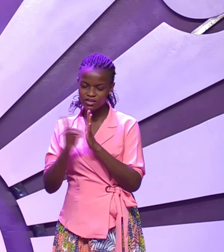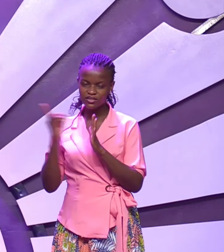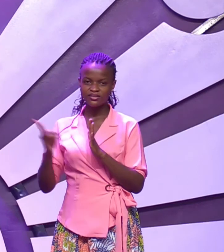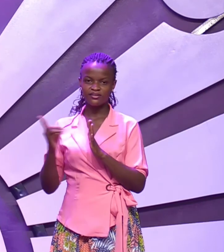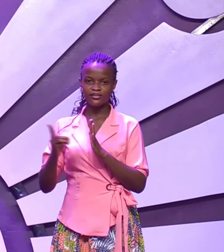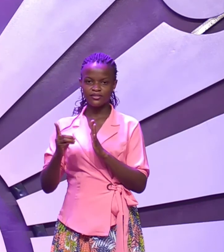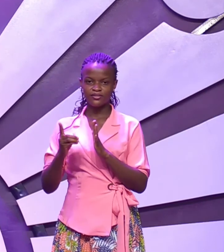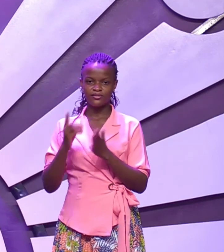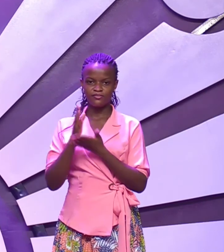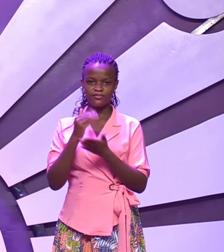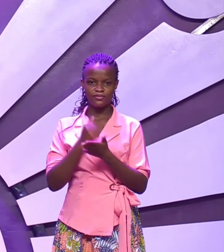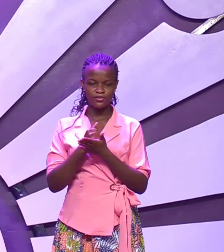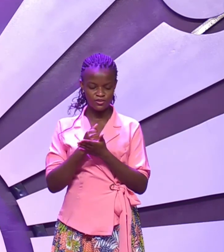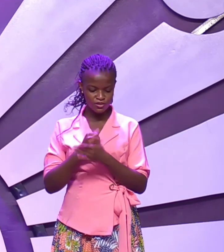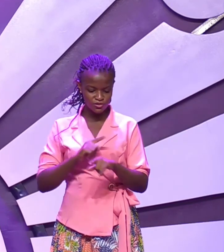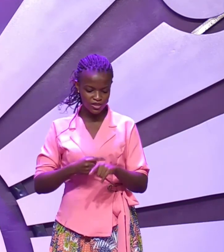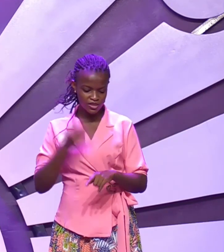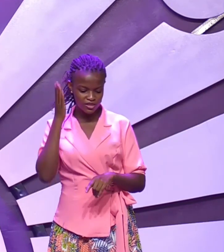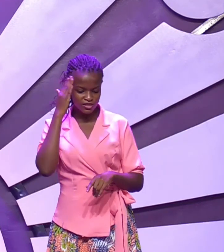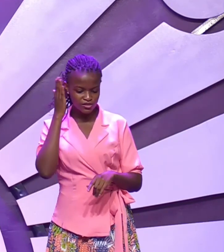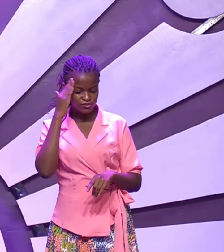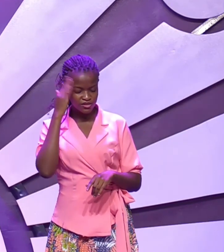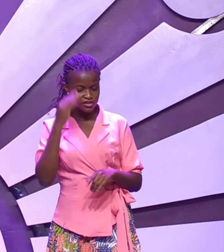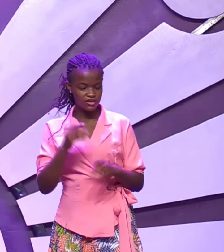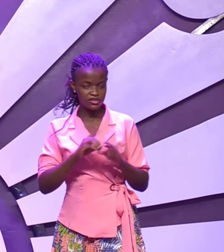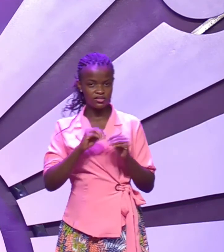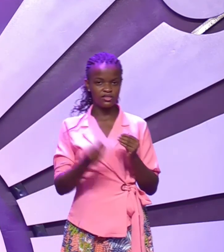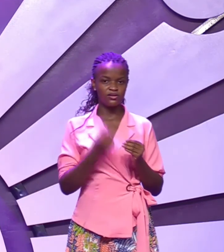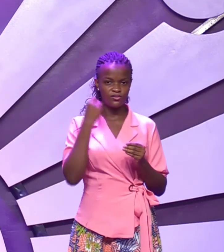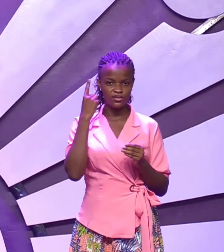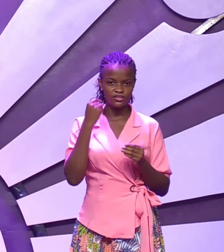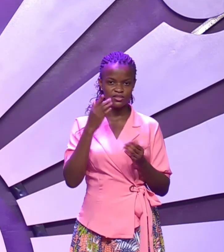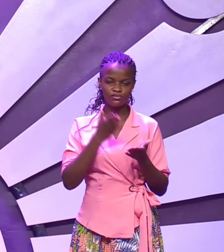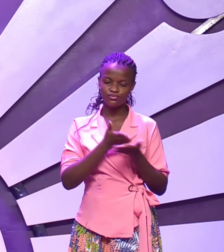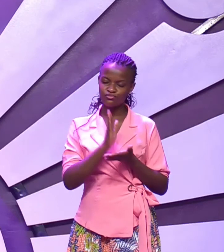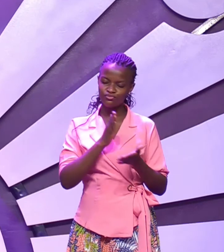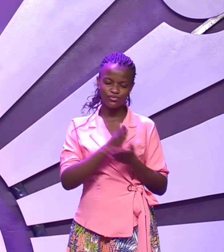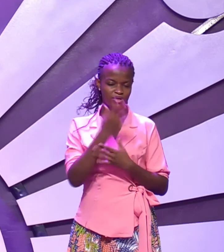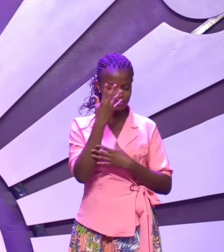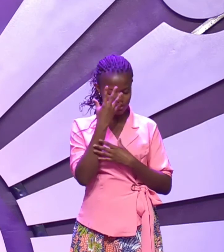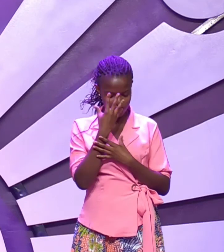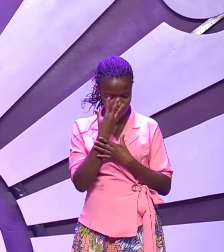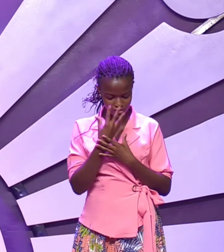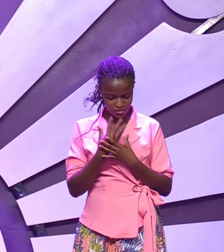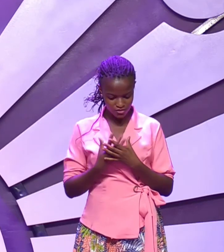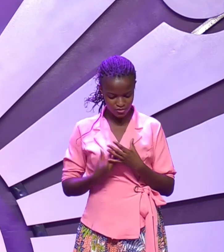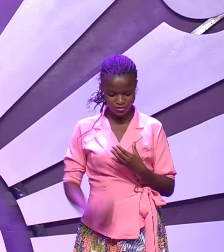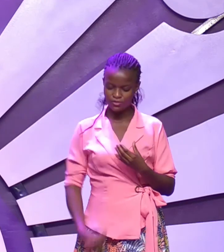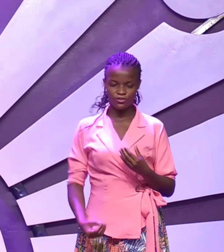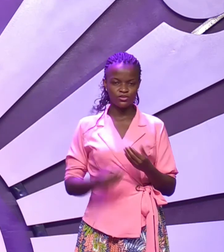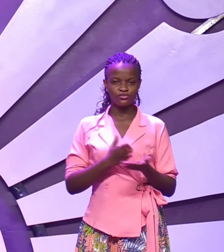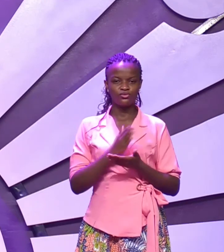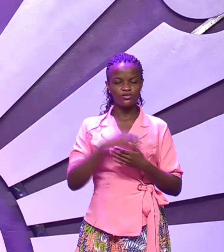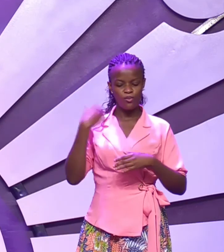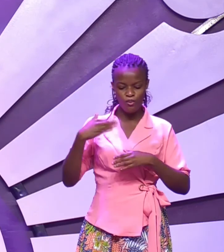because when he knew that the child was sick he was really beaten up he was on the ground